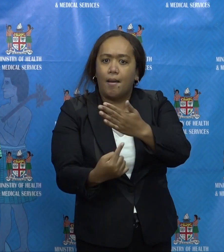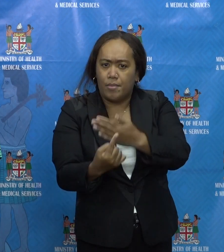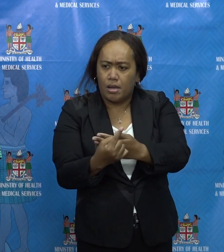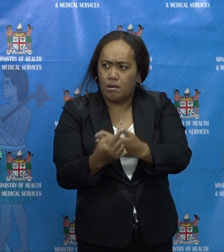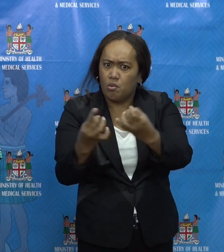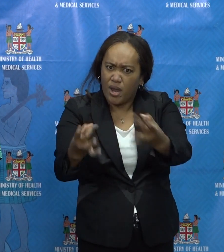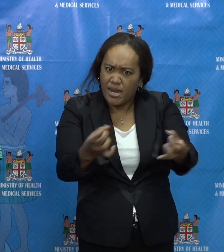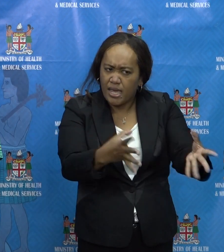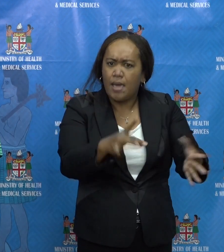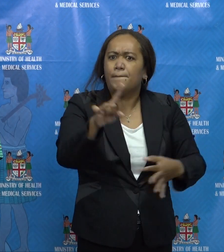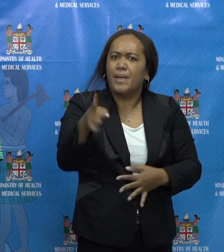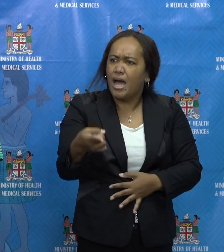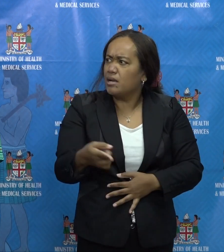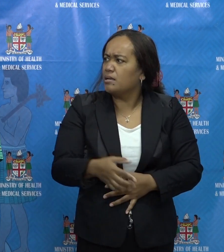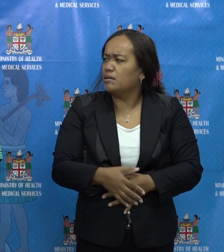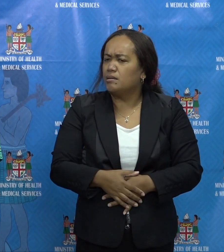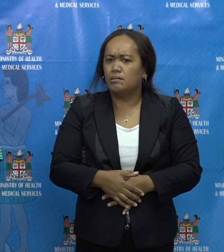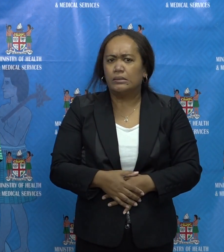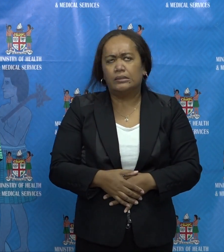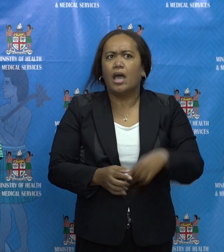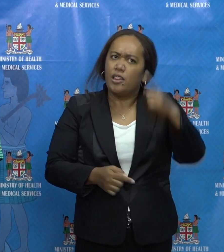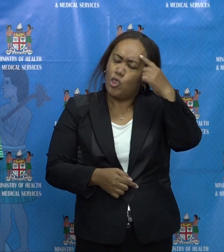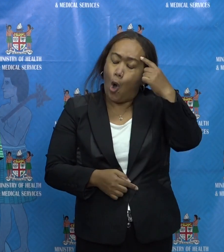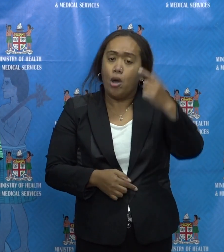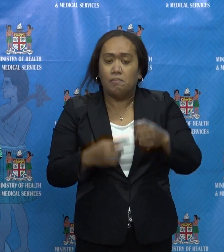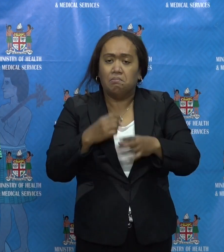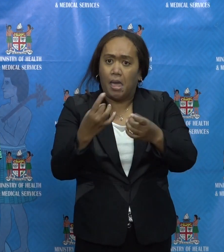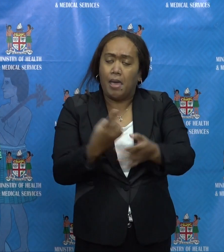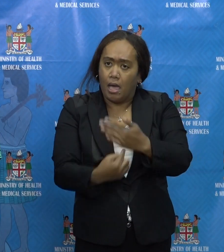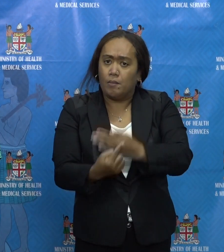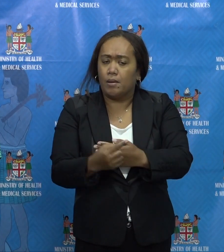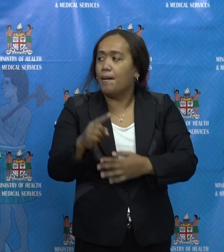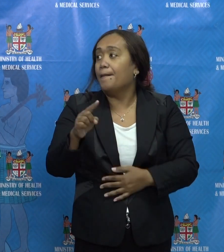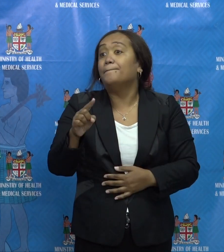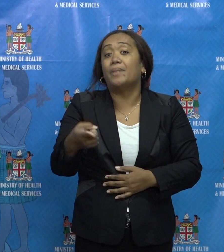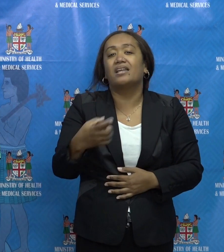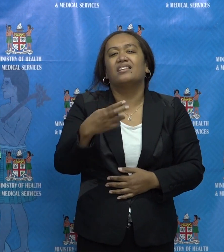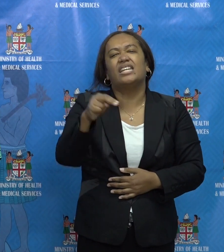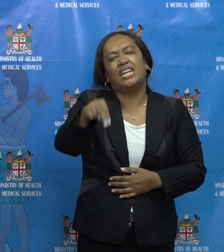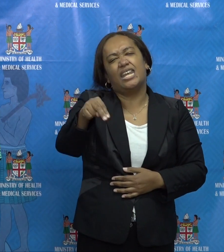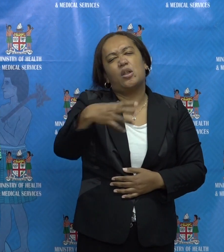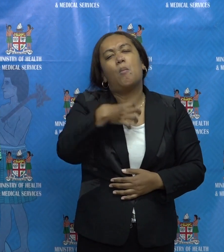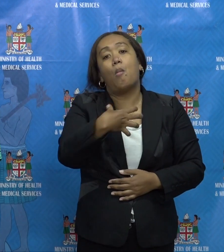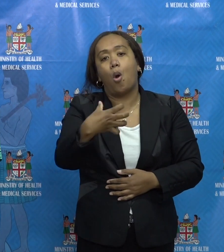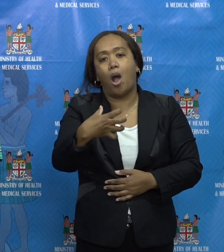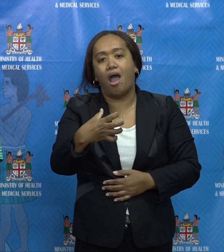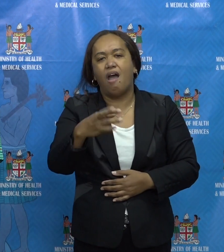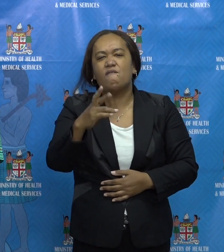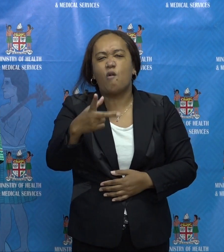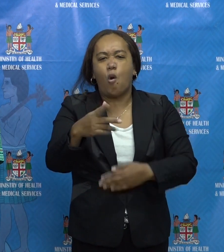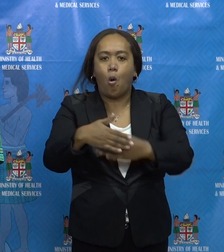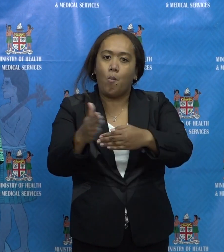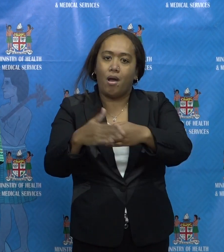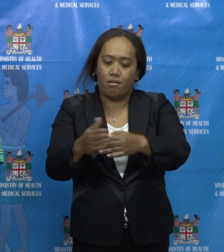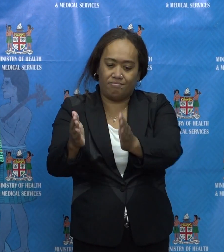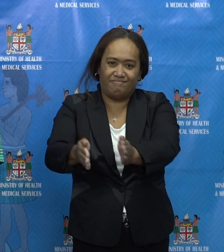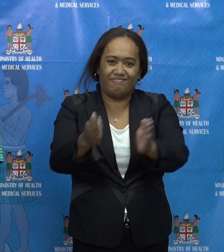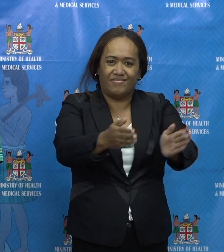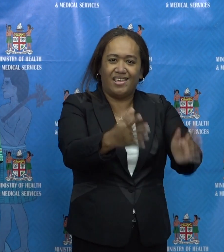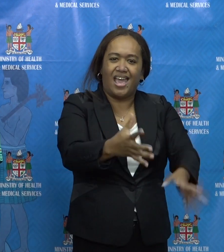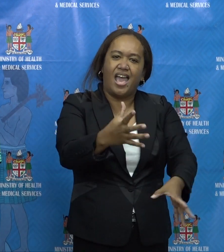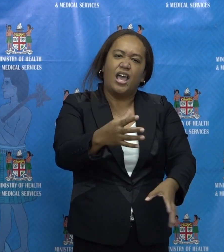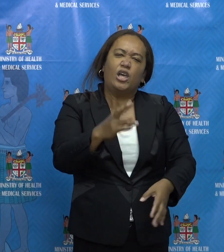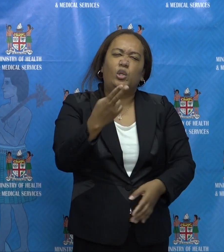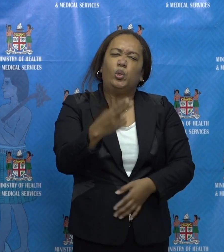but it was, to my mind at least, we probably need to get more containment facilities to be upgraded